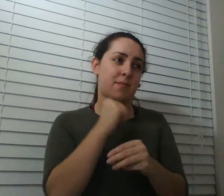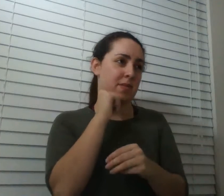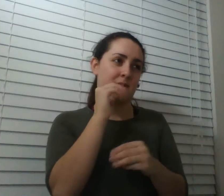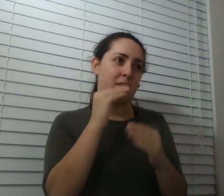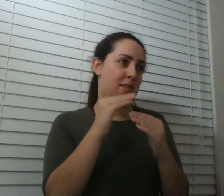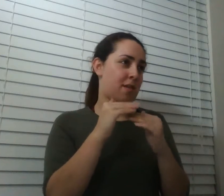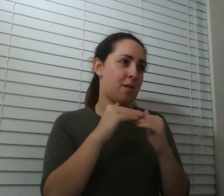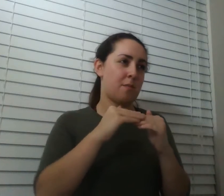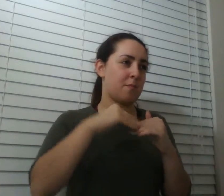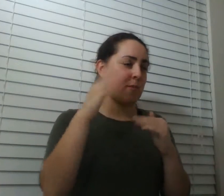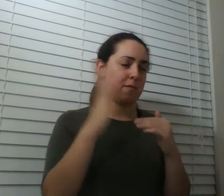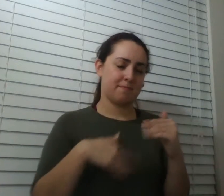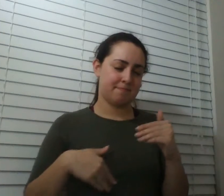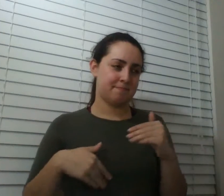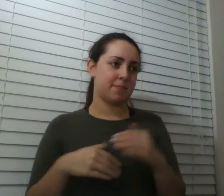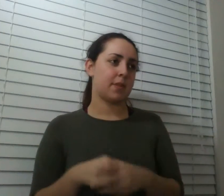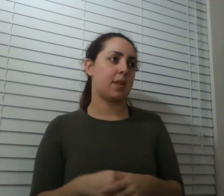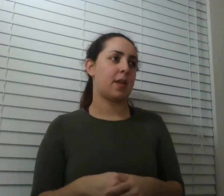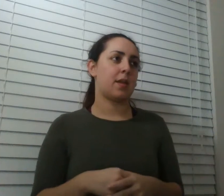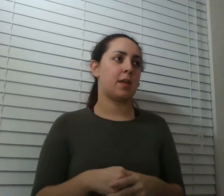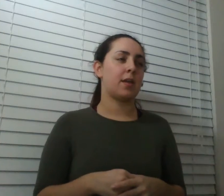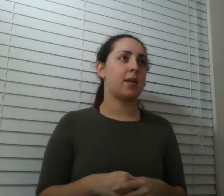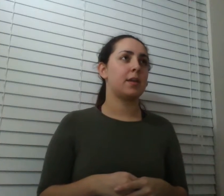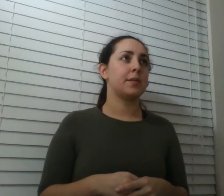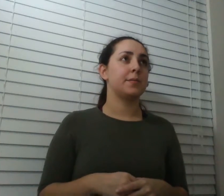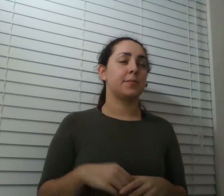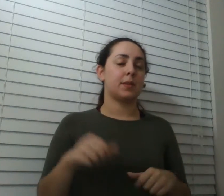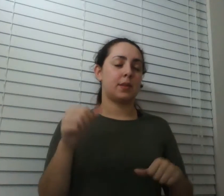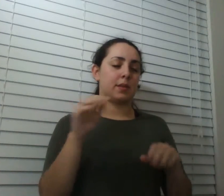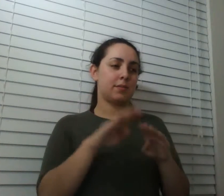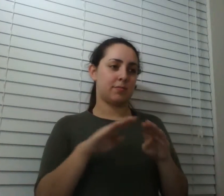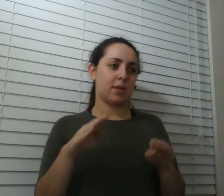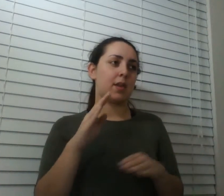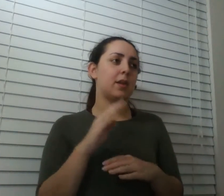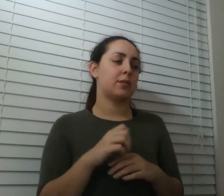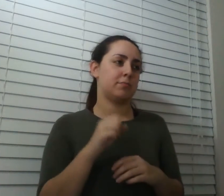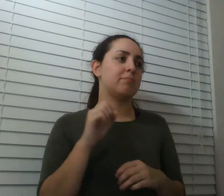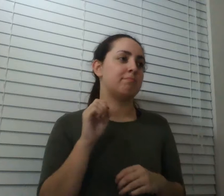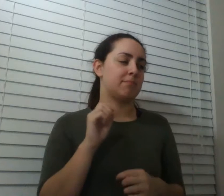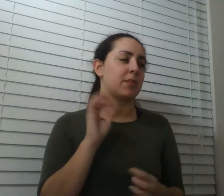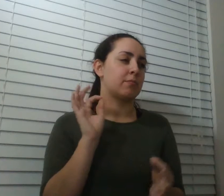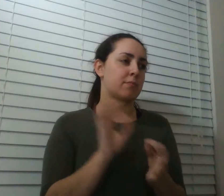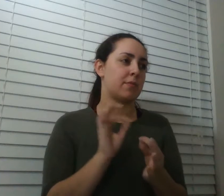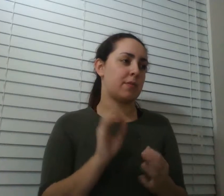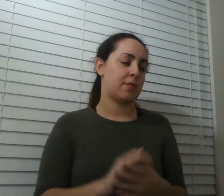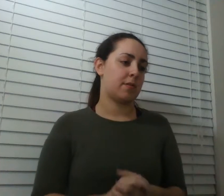time maybe we don't need to make that many changes maybe we just do better